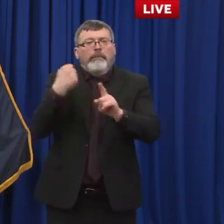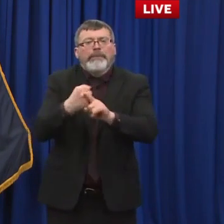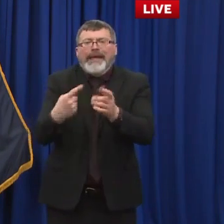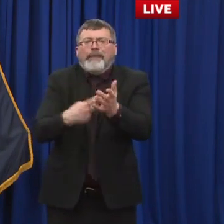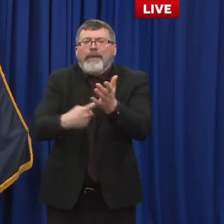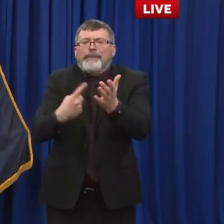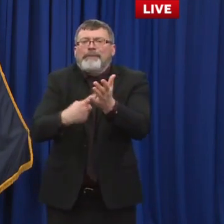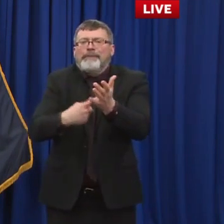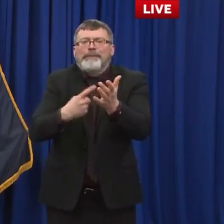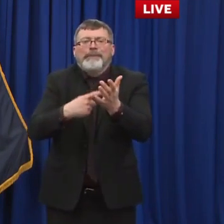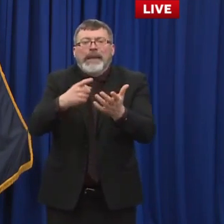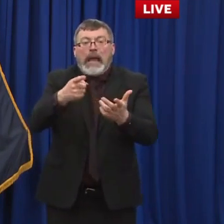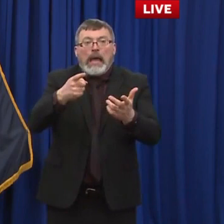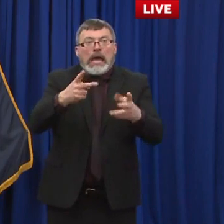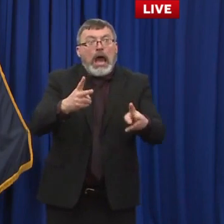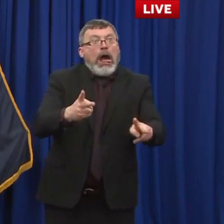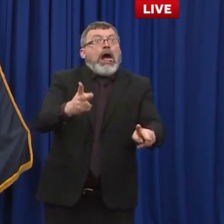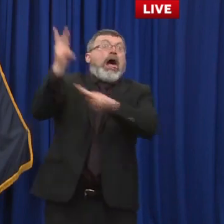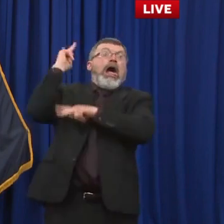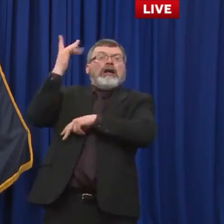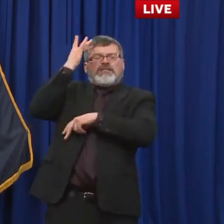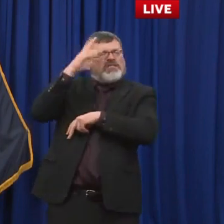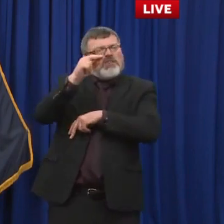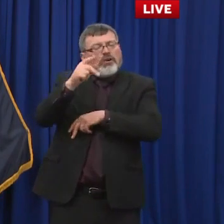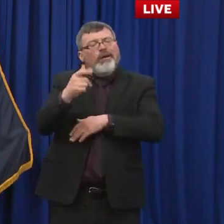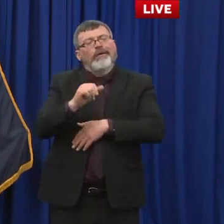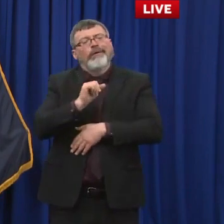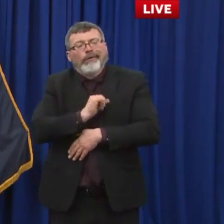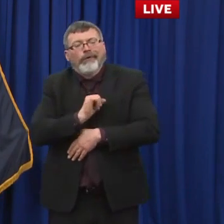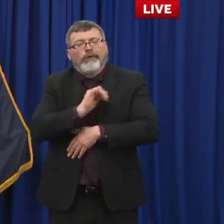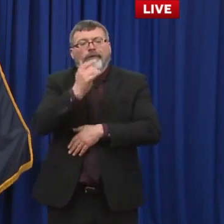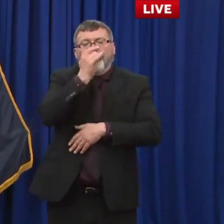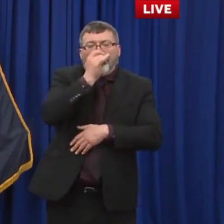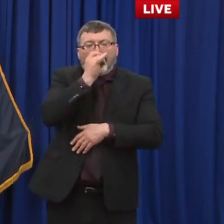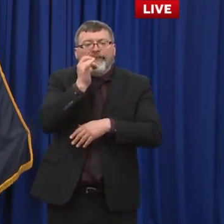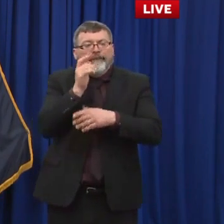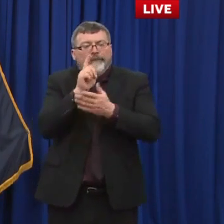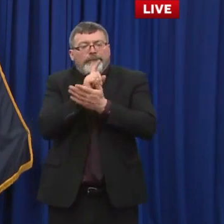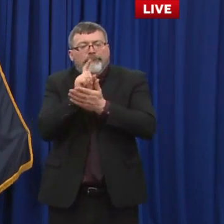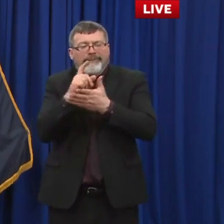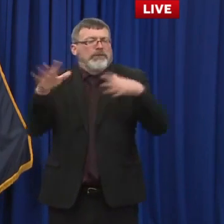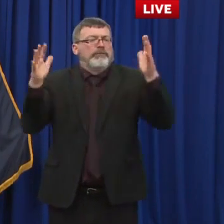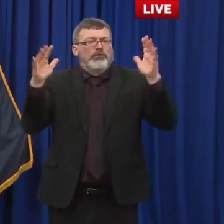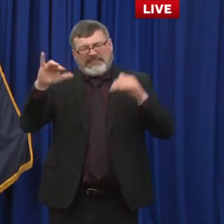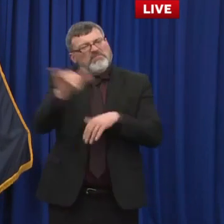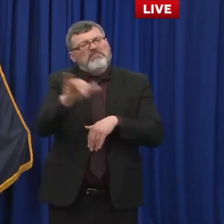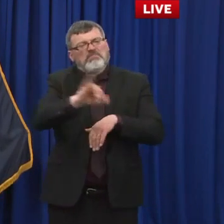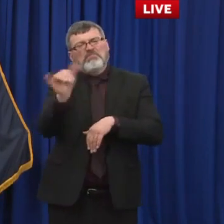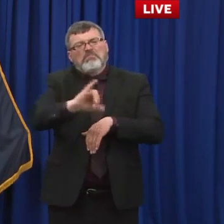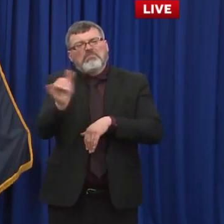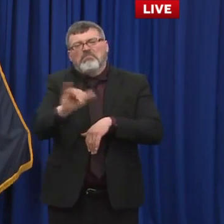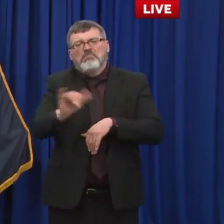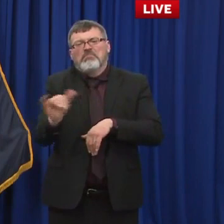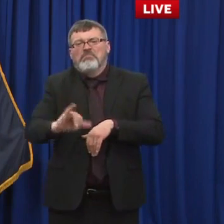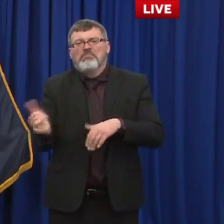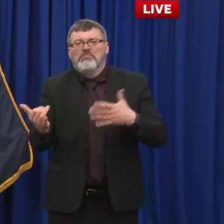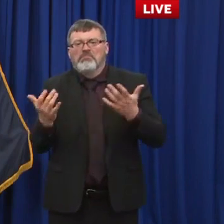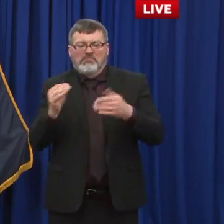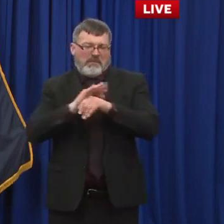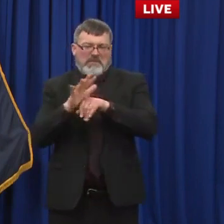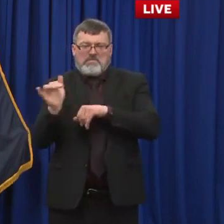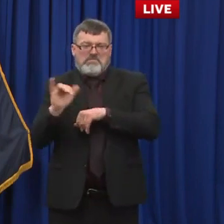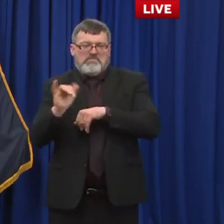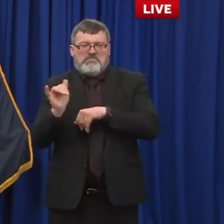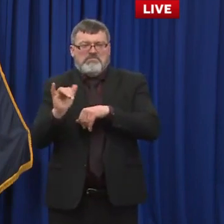getting COVID is isn't an absolute shock the good news is is that for the vast vast vast majority of folks who have been vaccinated um